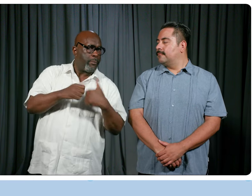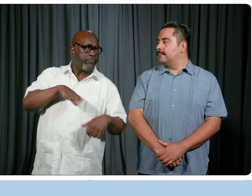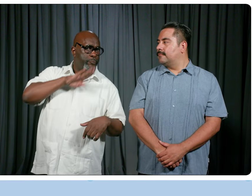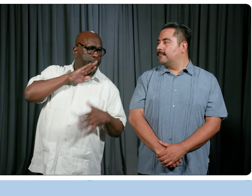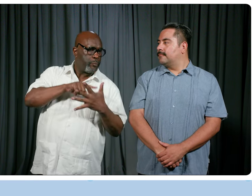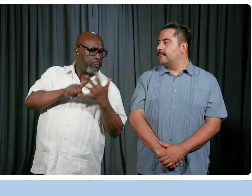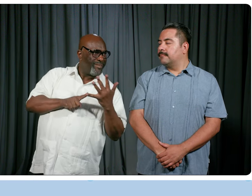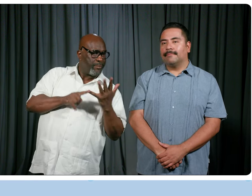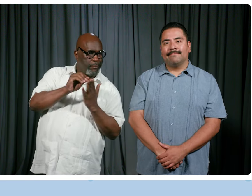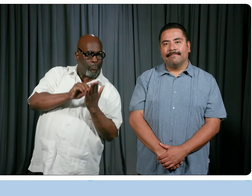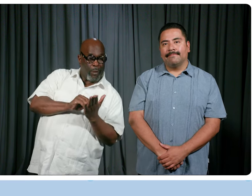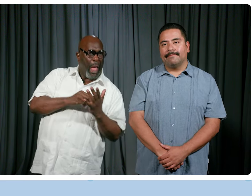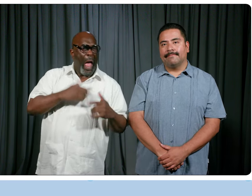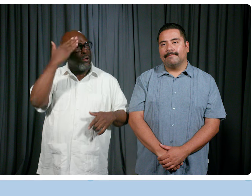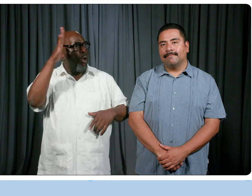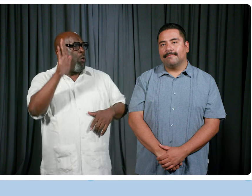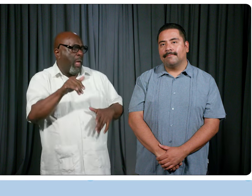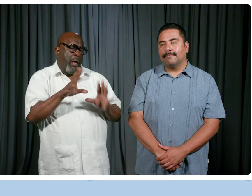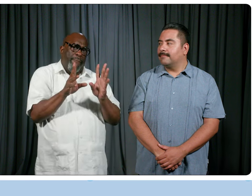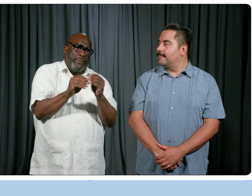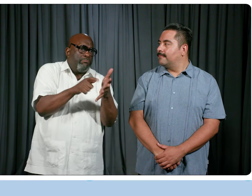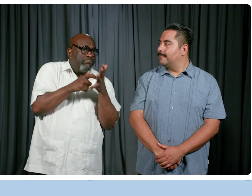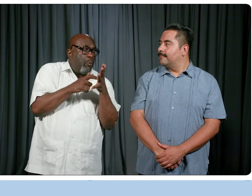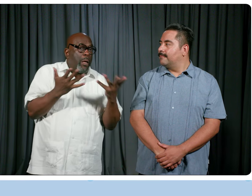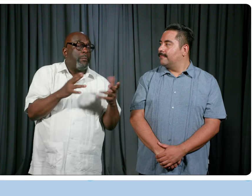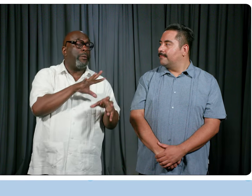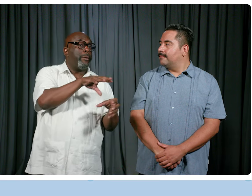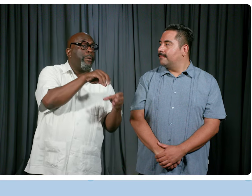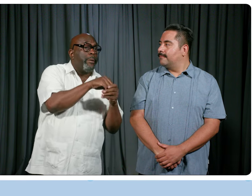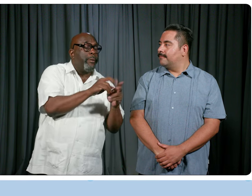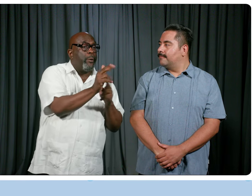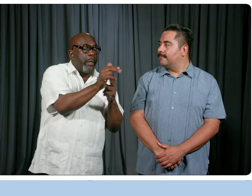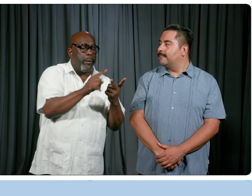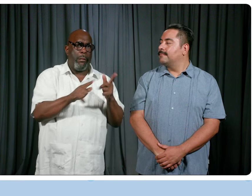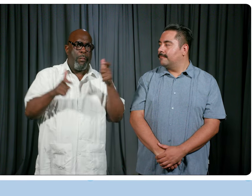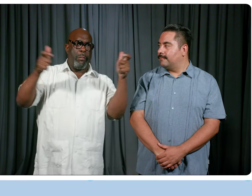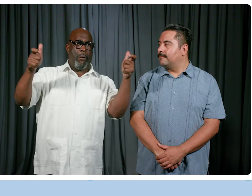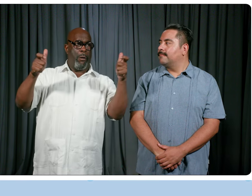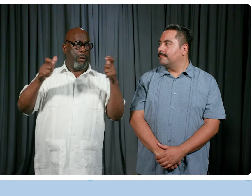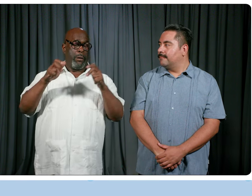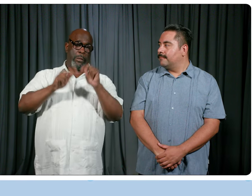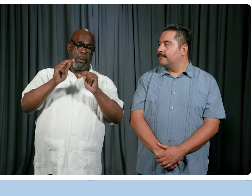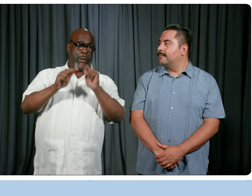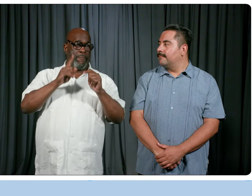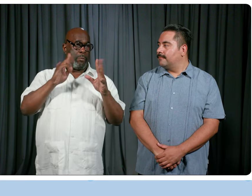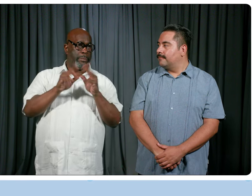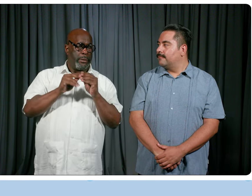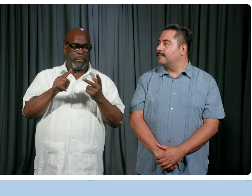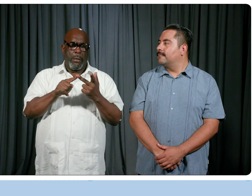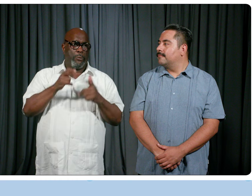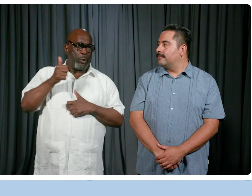issues and such. I knew that, you know, what the convention entails, entails hotels, it entails big, large venues, it entails transportation,